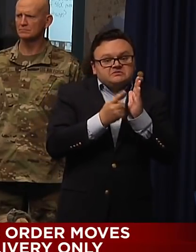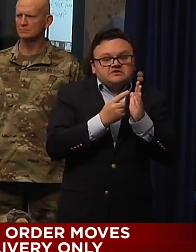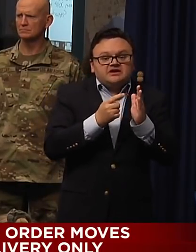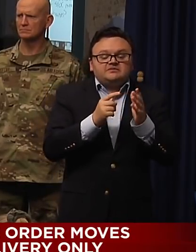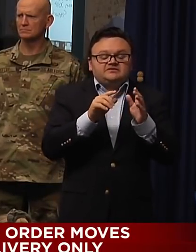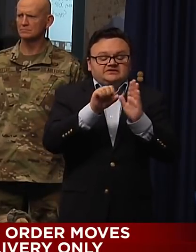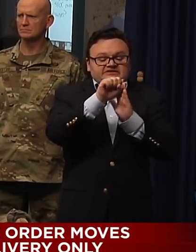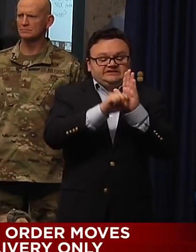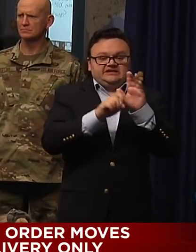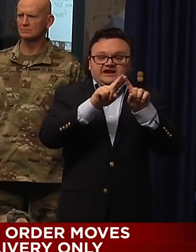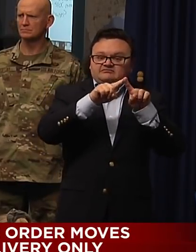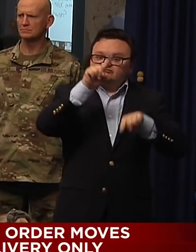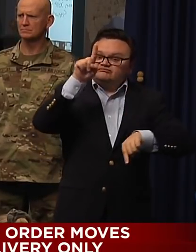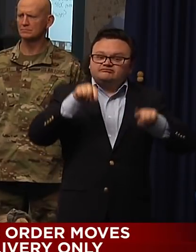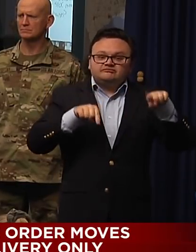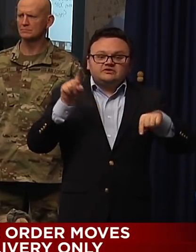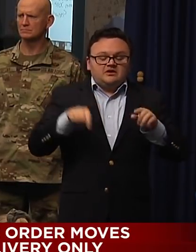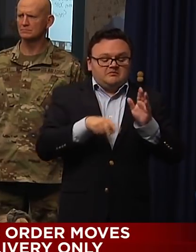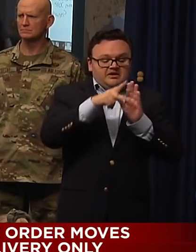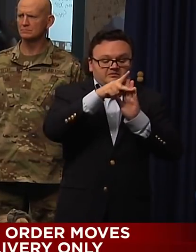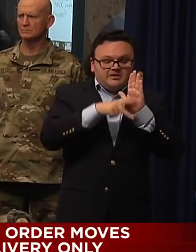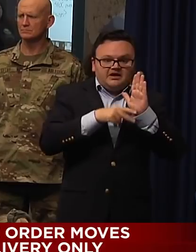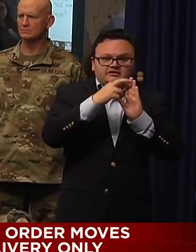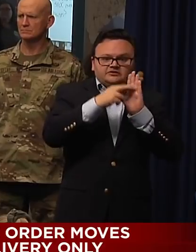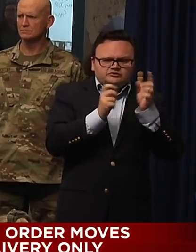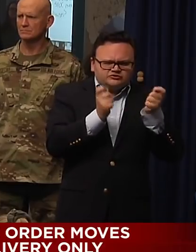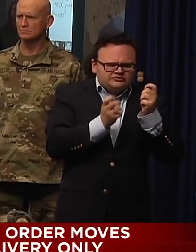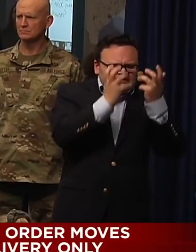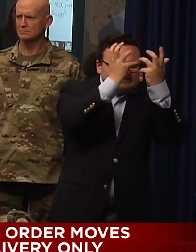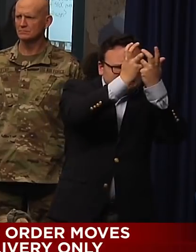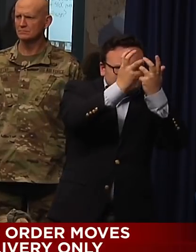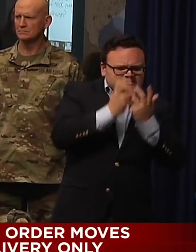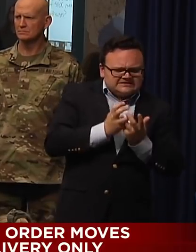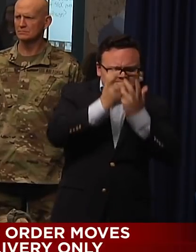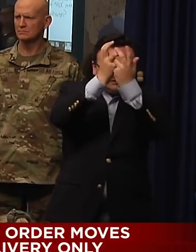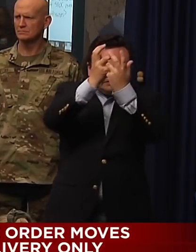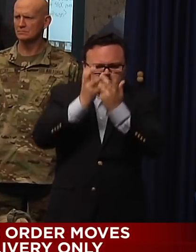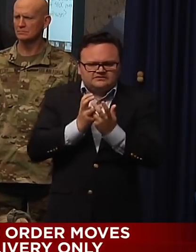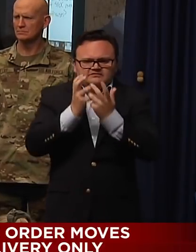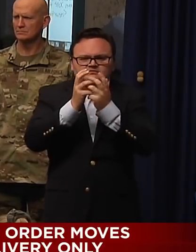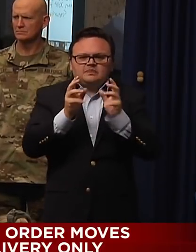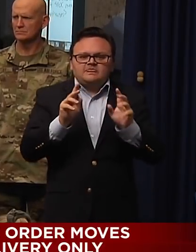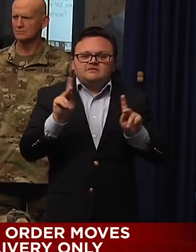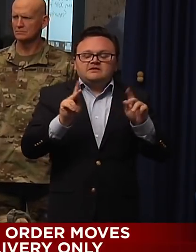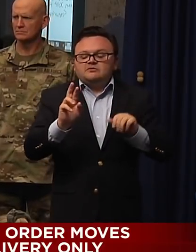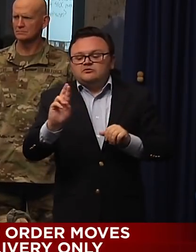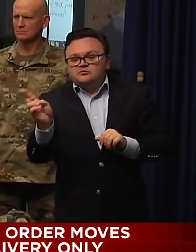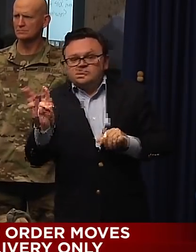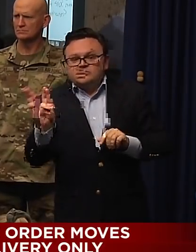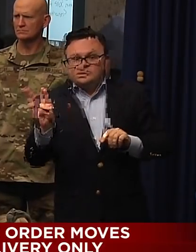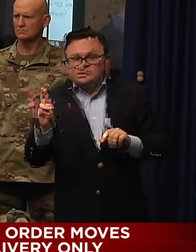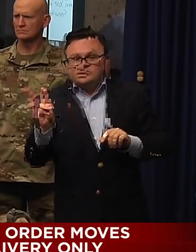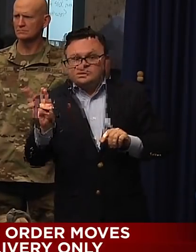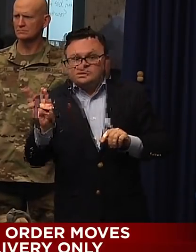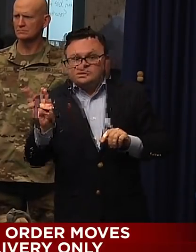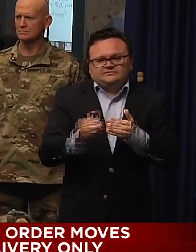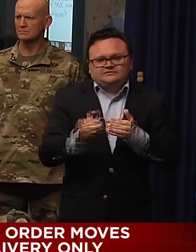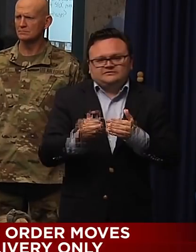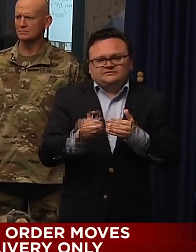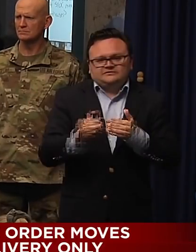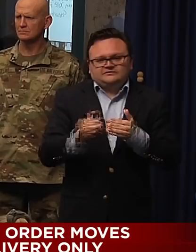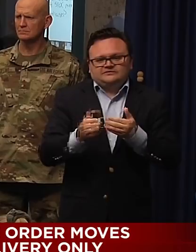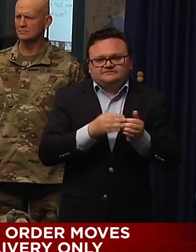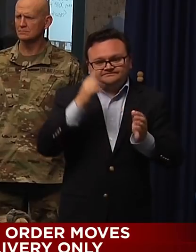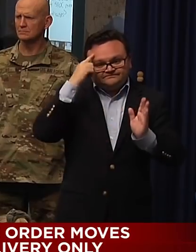challenges that you're facing, and we've been willing to work with people, whether they're Republicans or Democrats. mean, the first test site, you know, we launched with the National